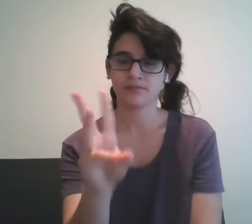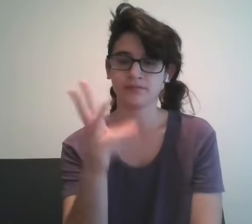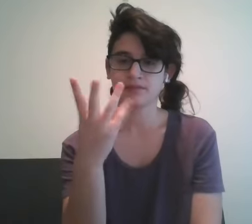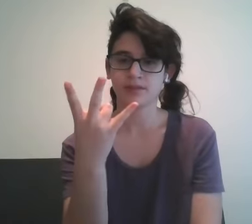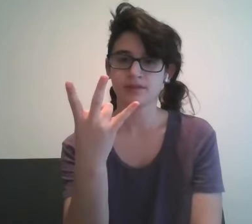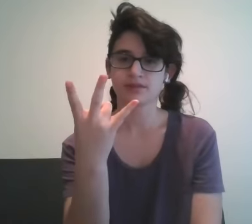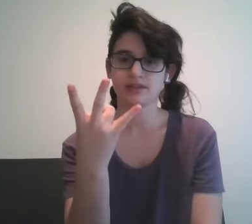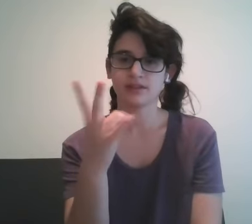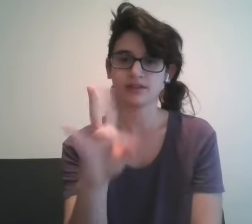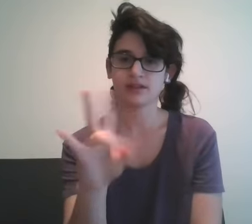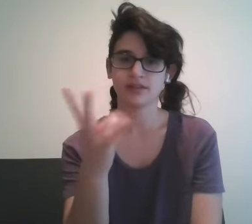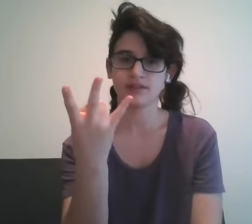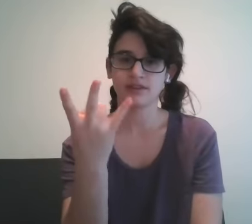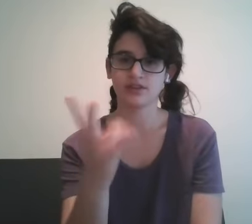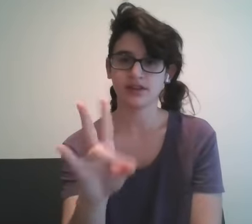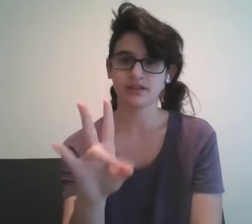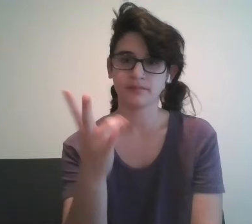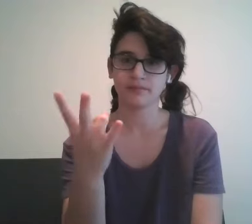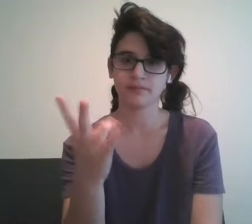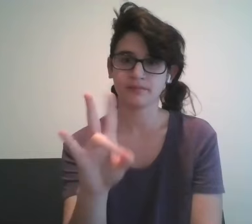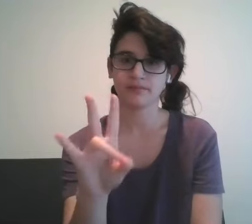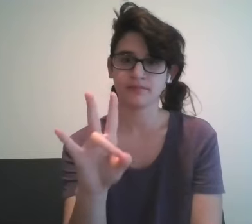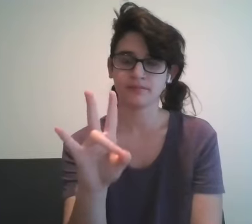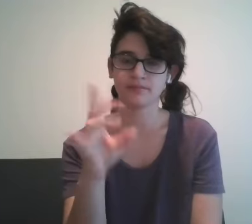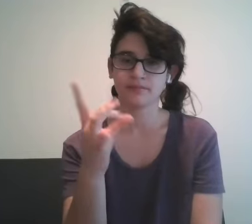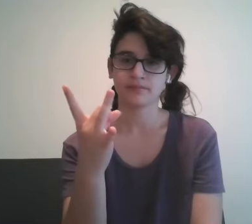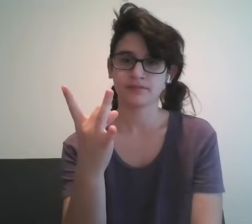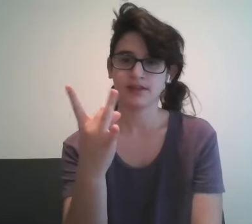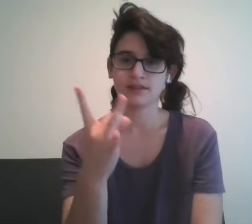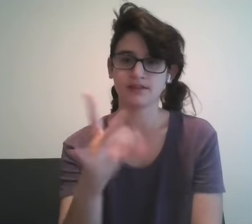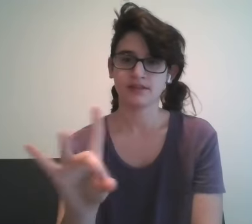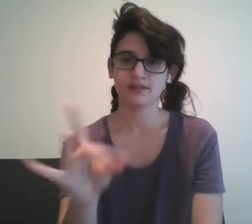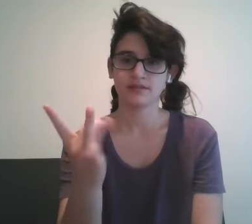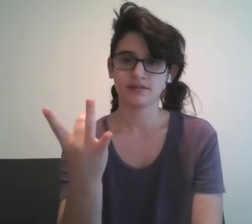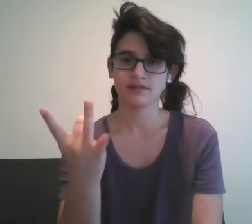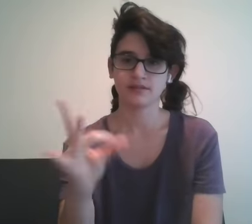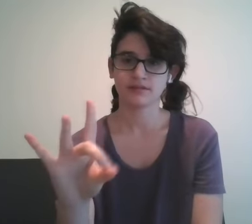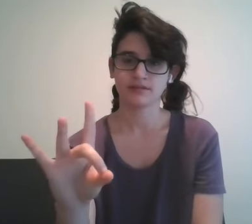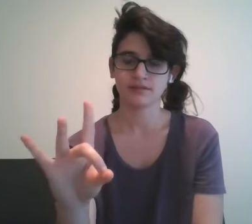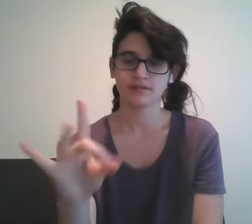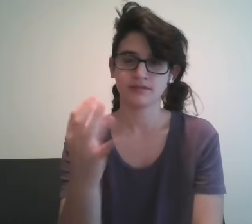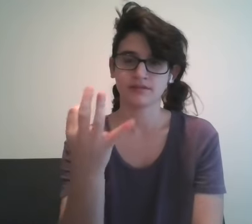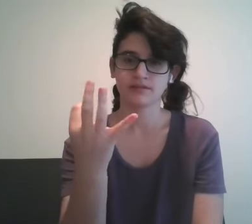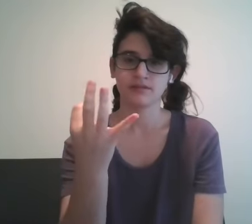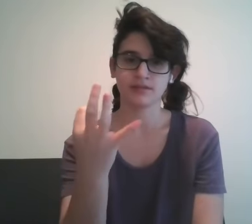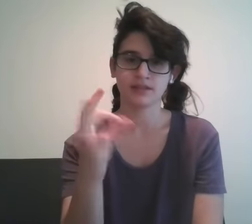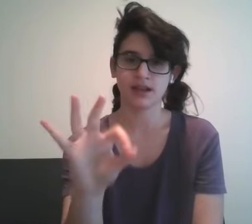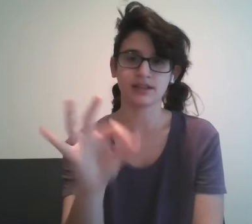same thing for seventeen you get your seven and you shake it eighteen nineteen